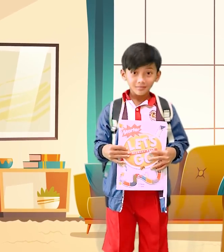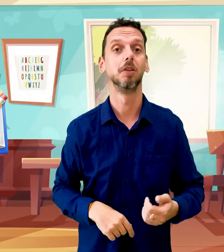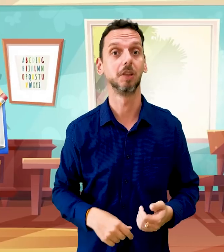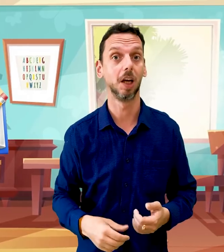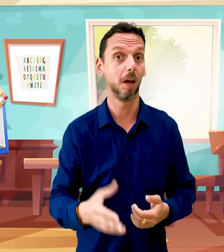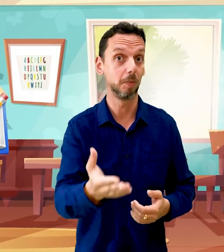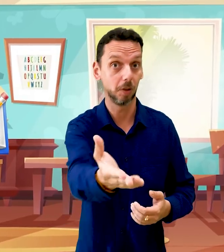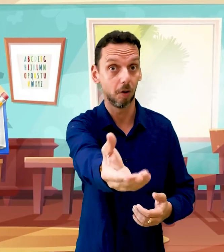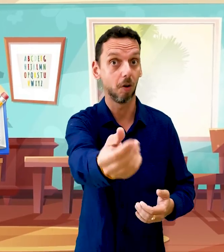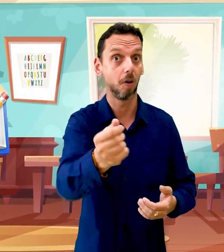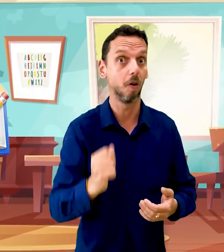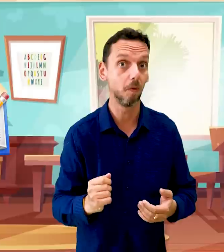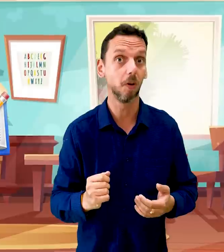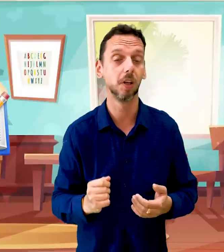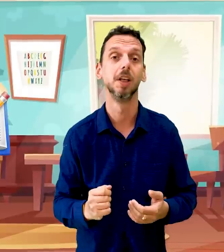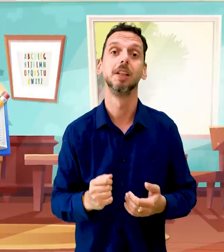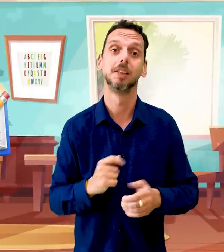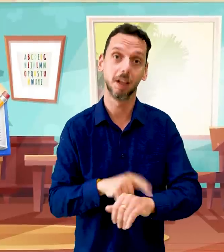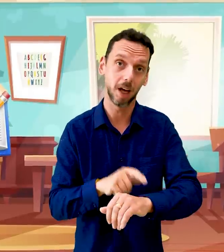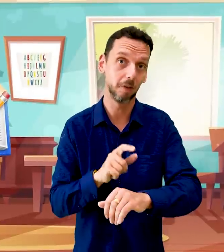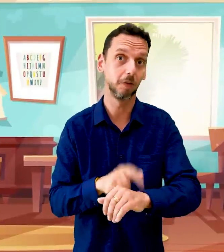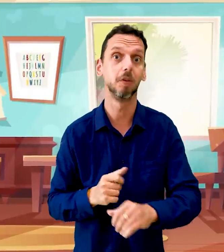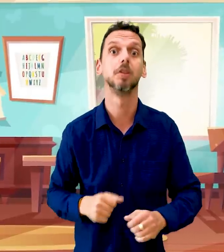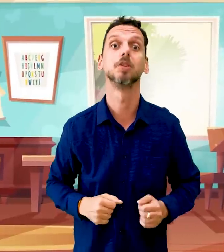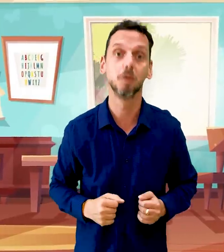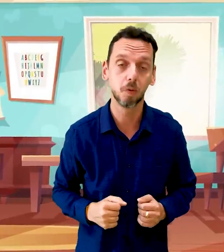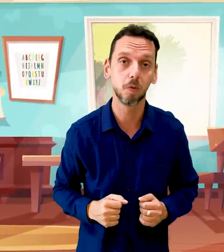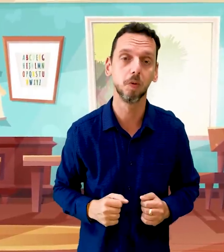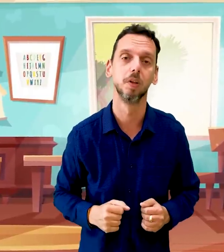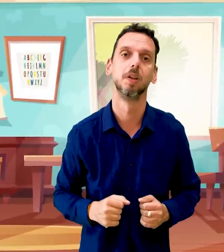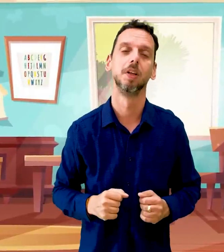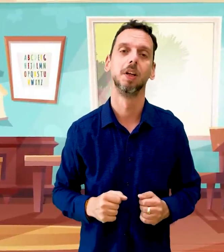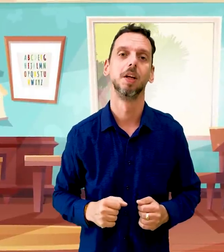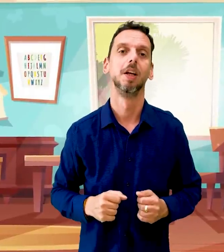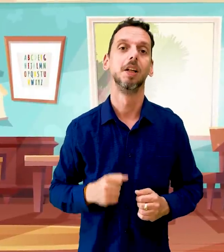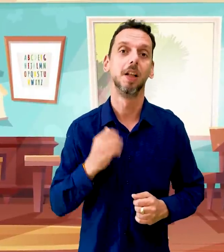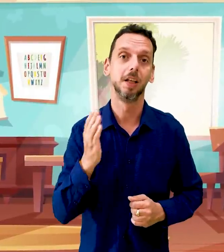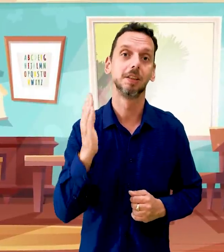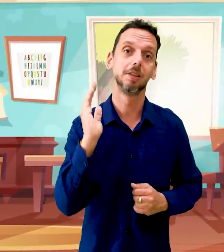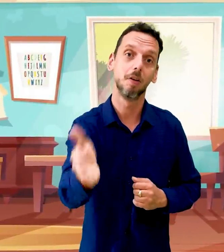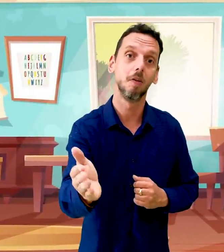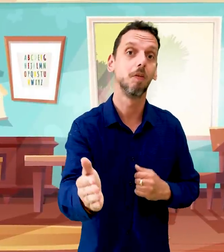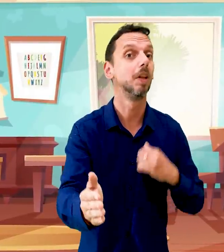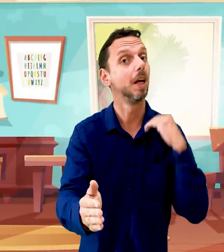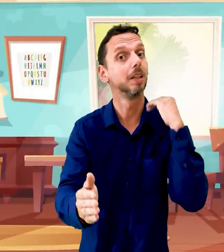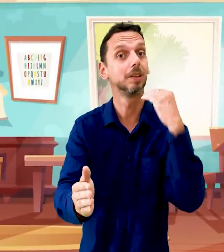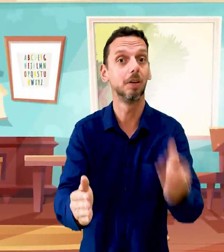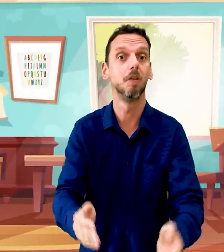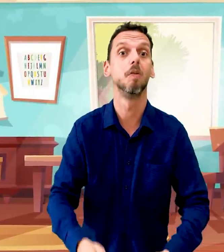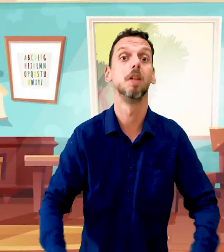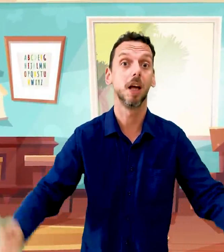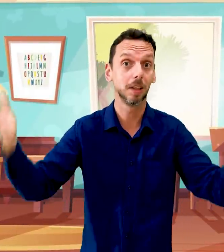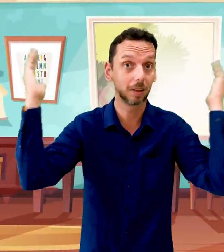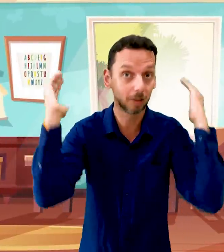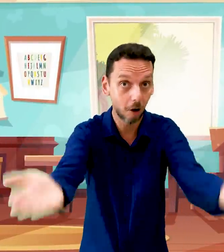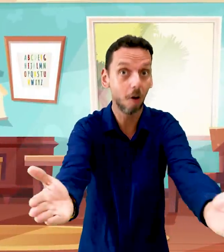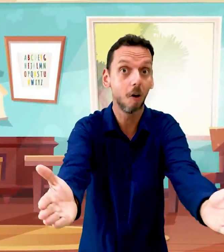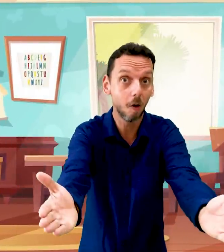Just grab for your homework, it's time for school Let's go, let's go, let's go